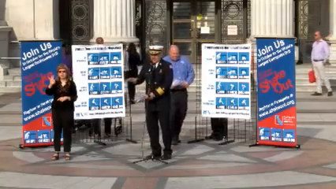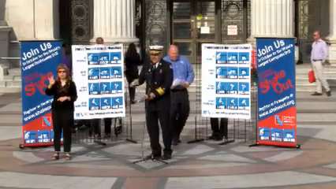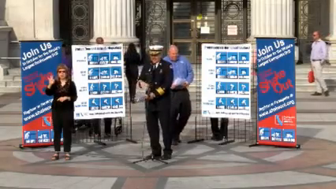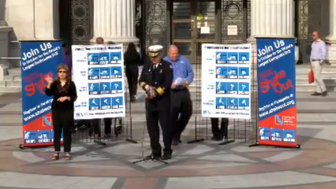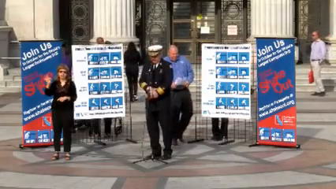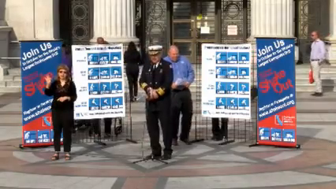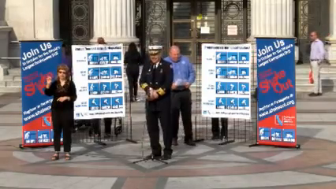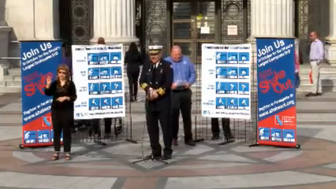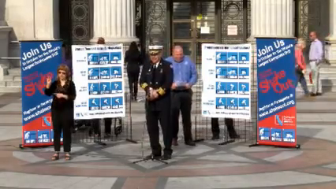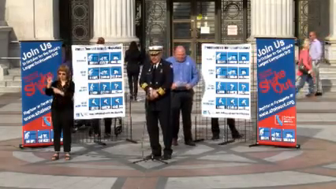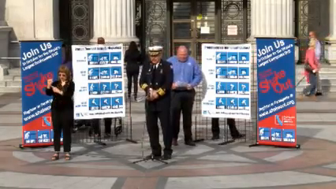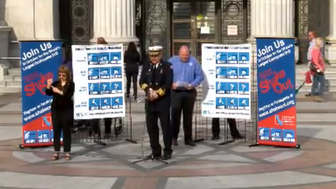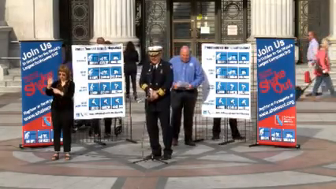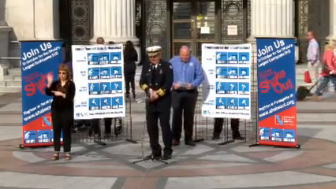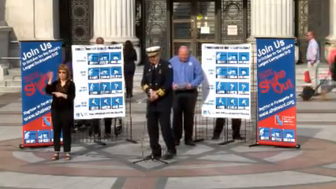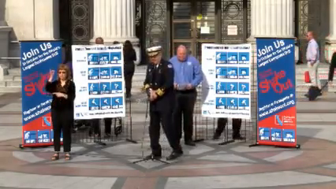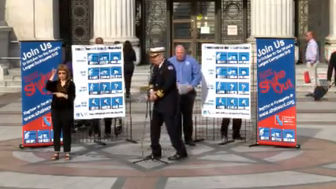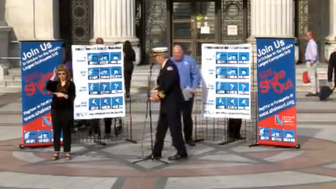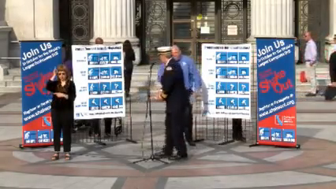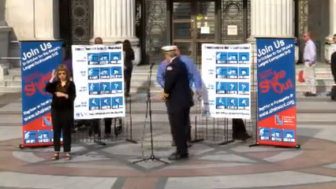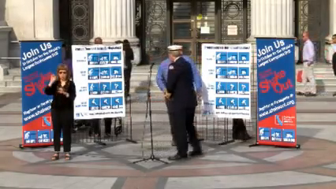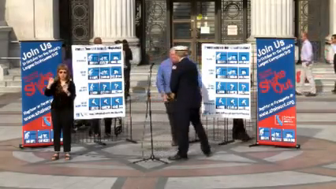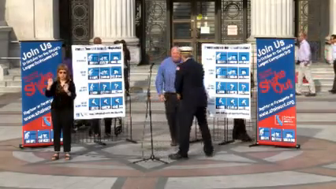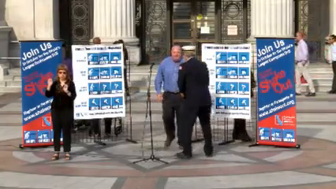We'll call that FEMA Region 9.